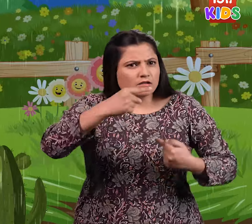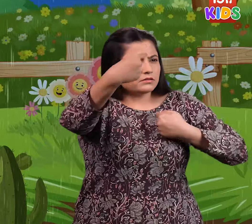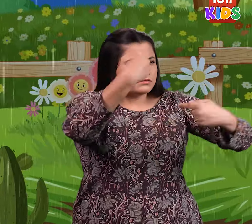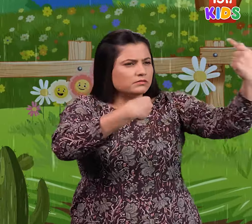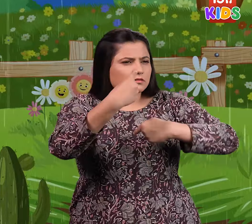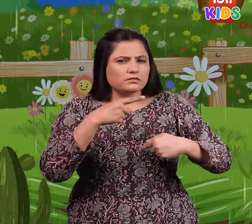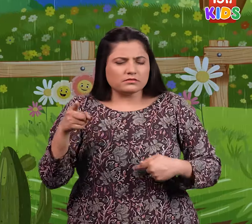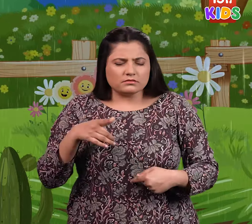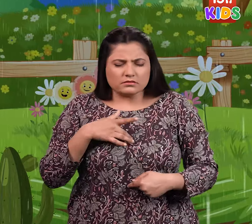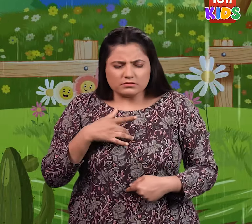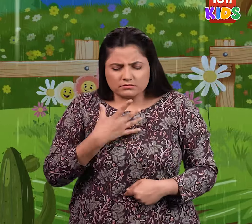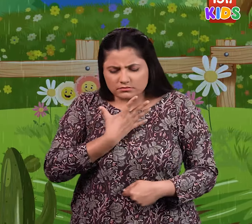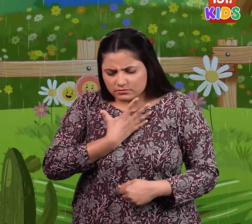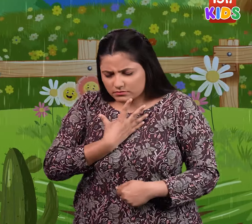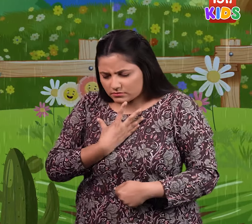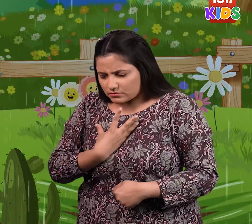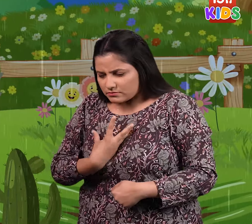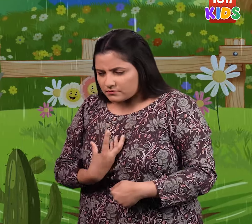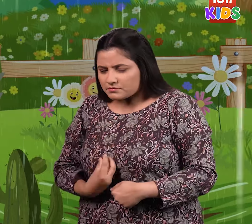quiet and felt very sad.